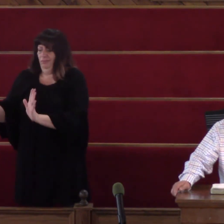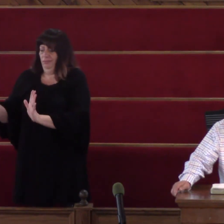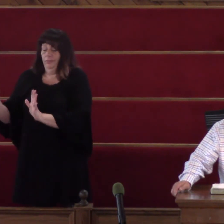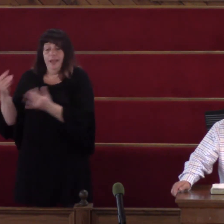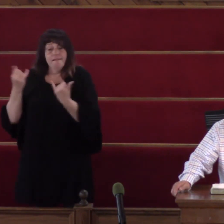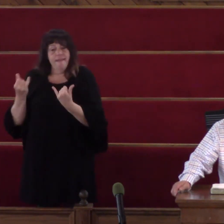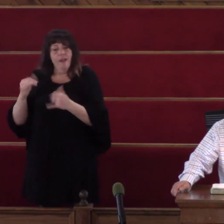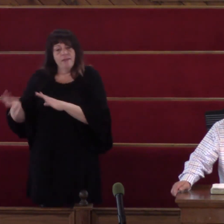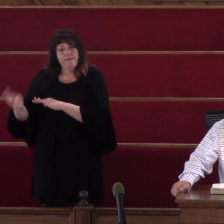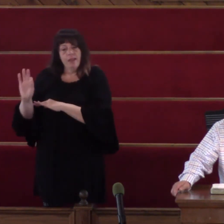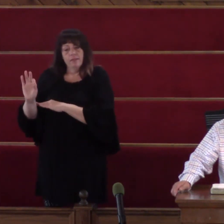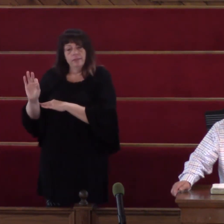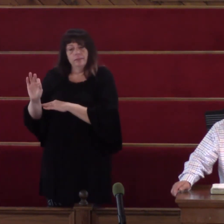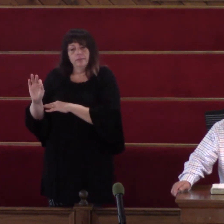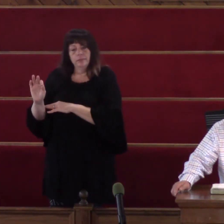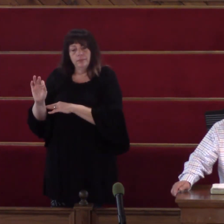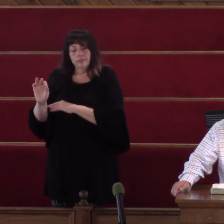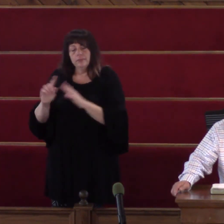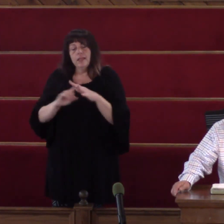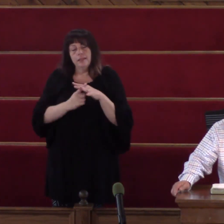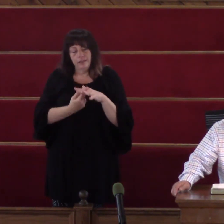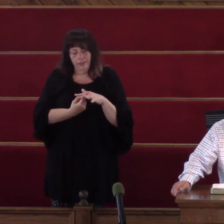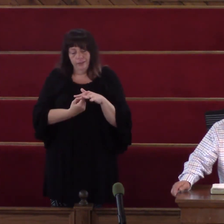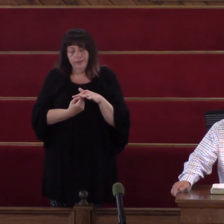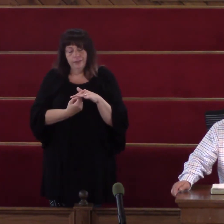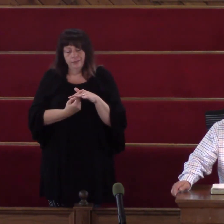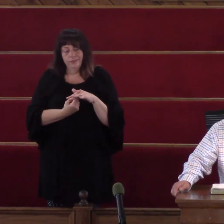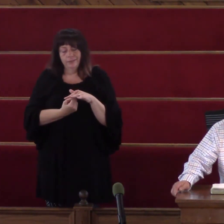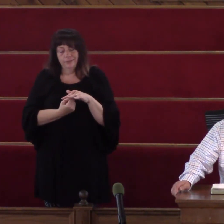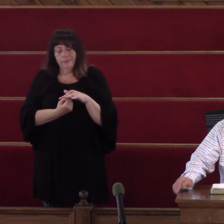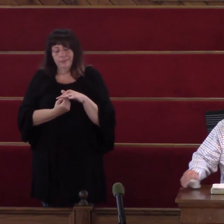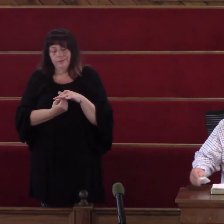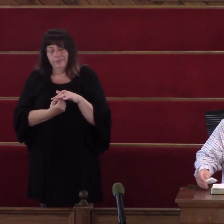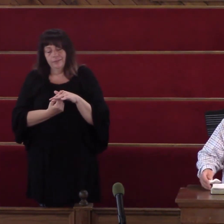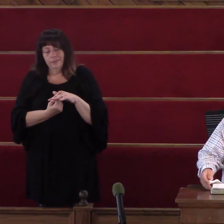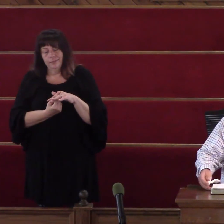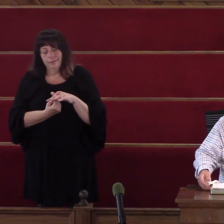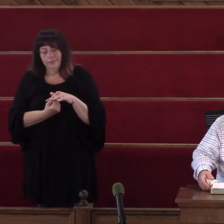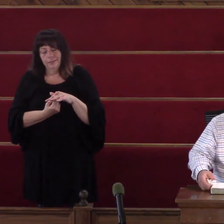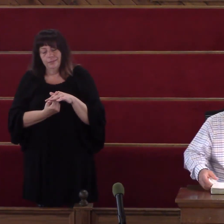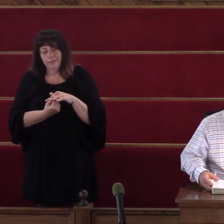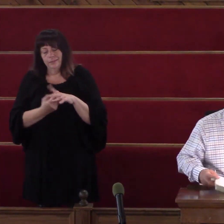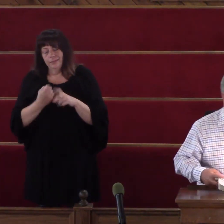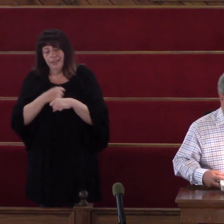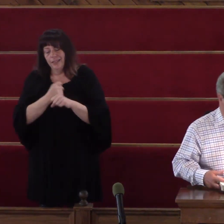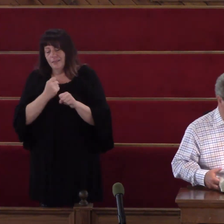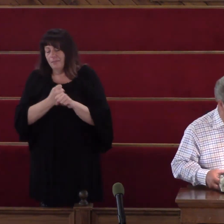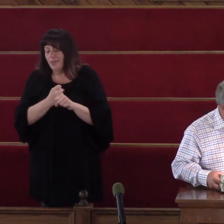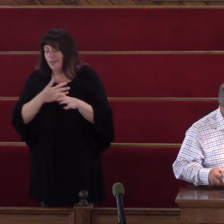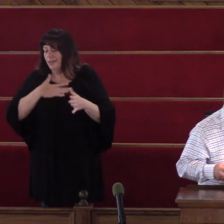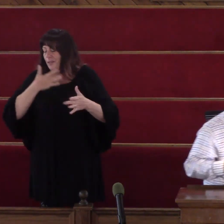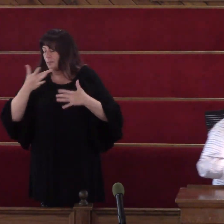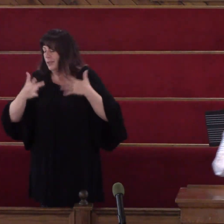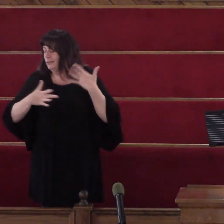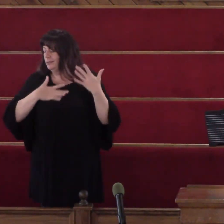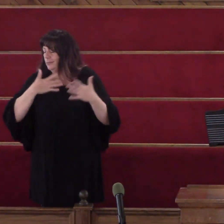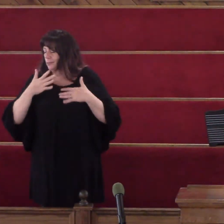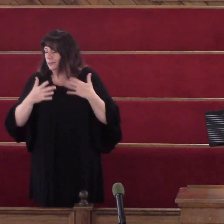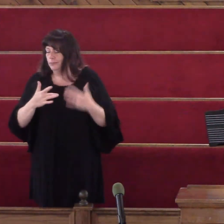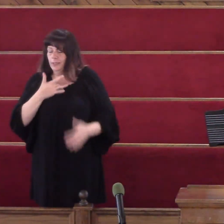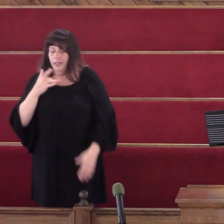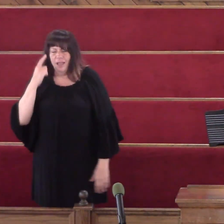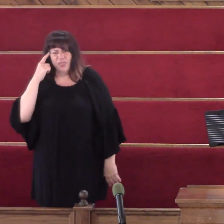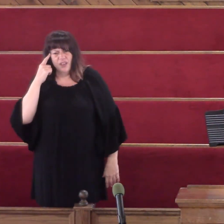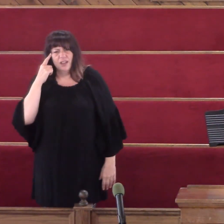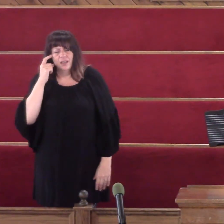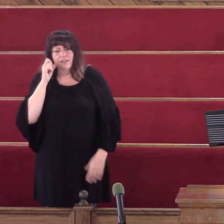Found And they Began To be And make Merry I thought This morning As